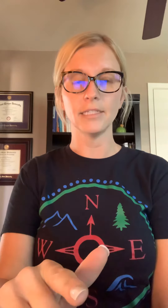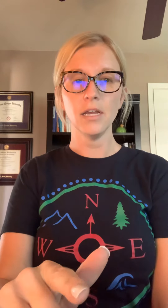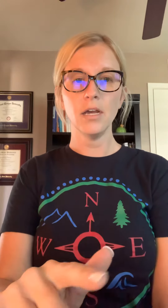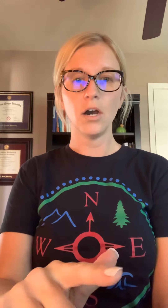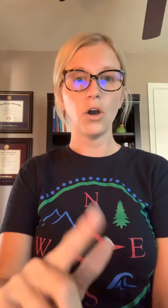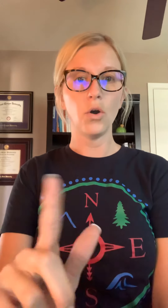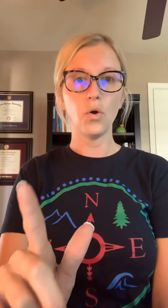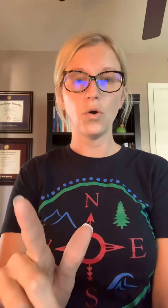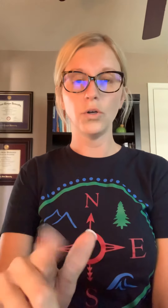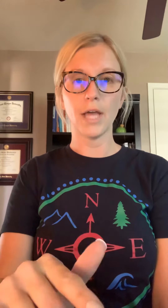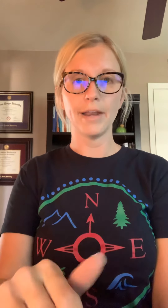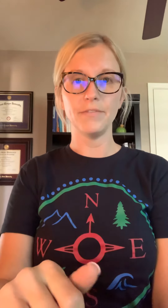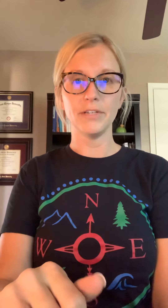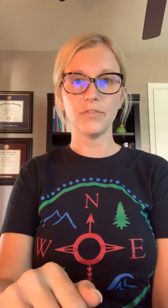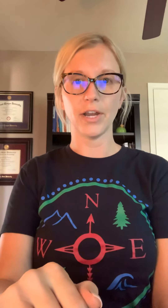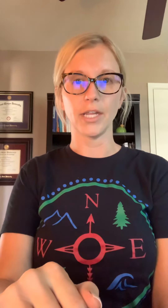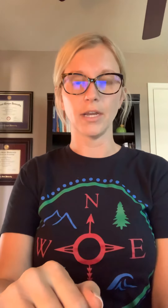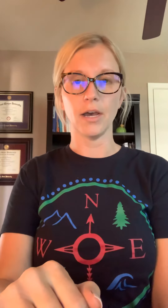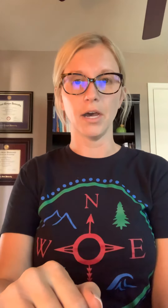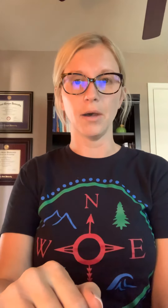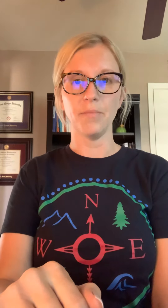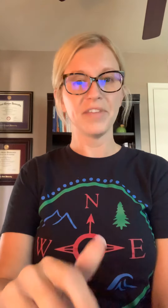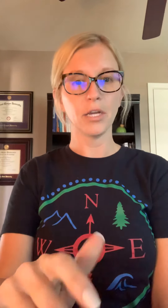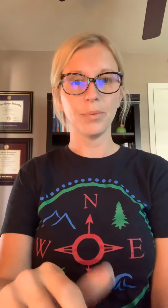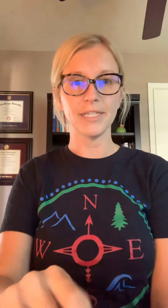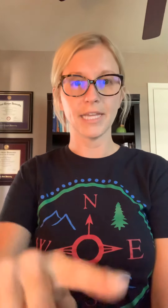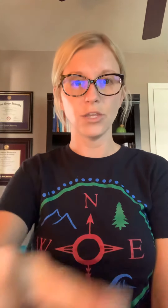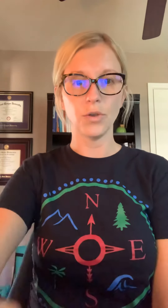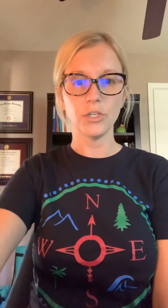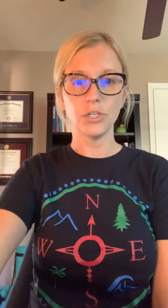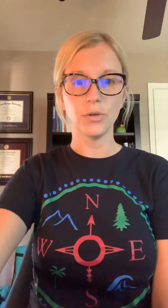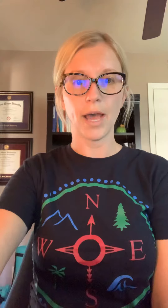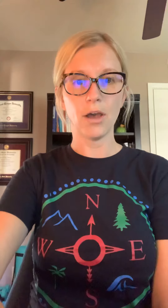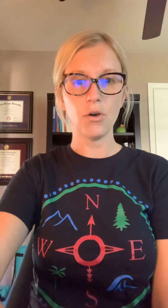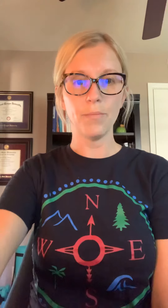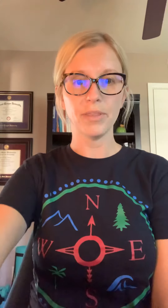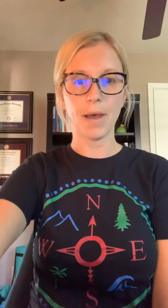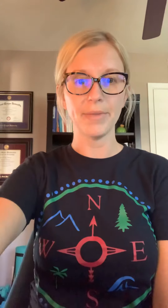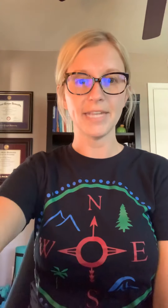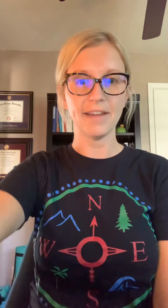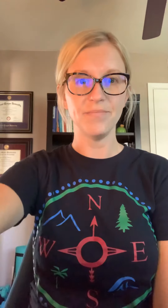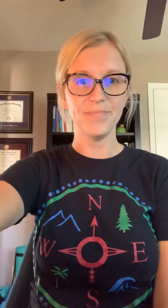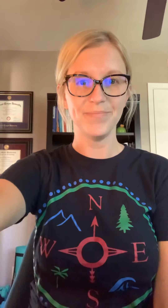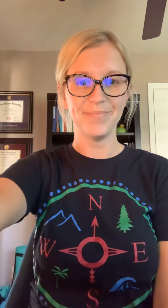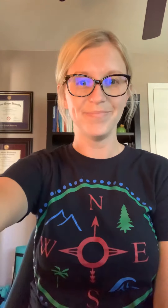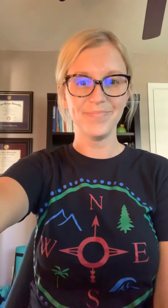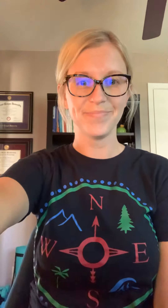a whole lot of different finger plays that you can do at home with mom and dad. right! All